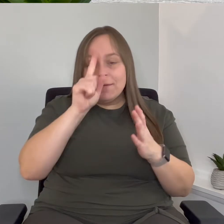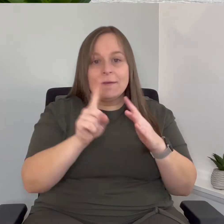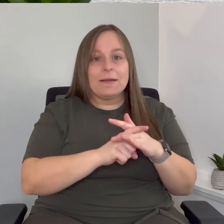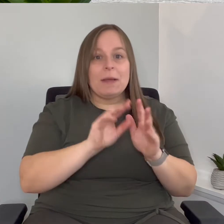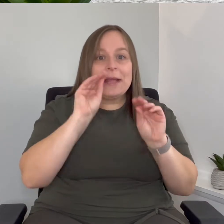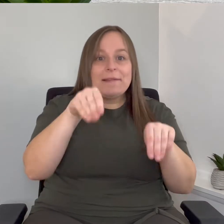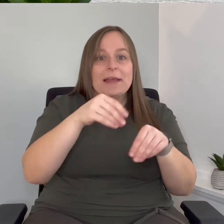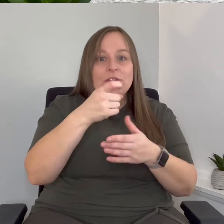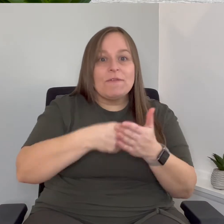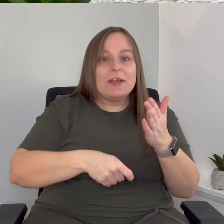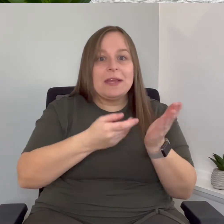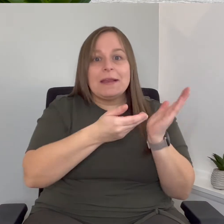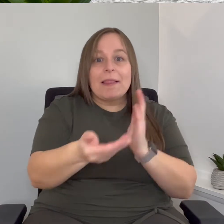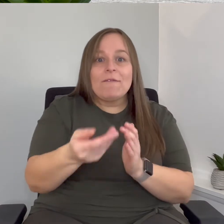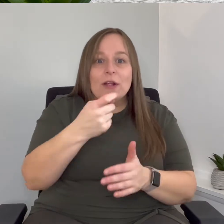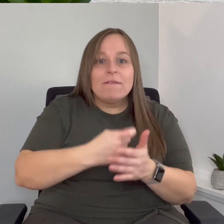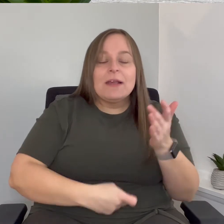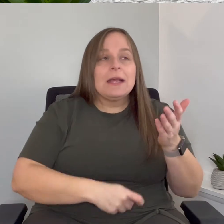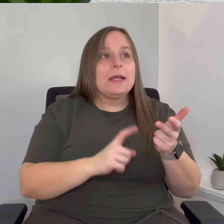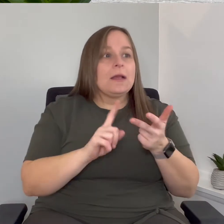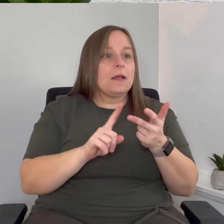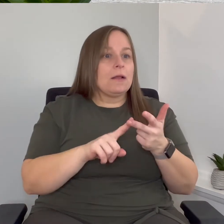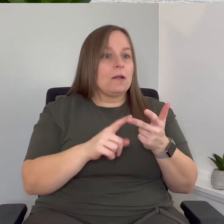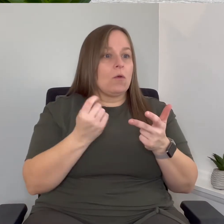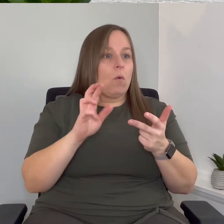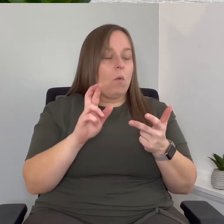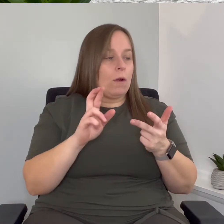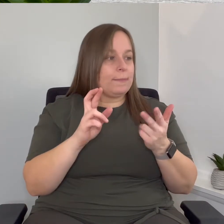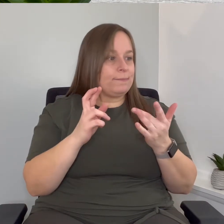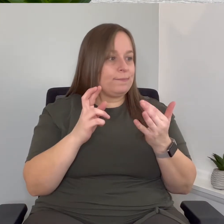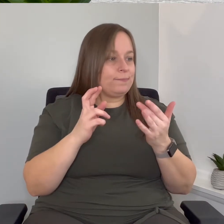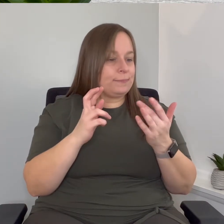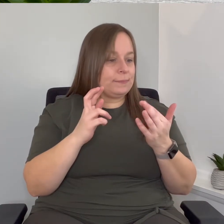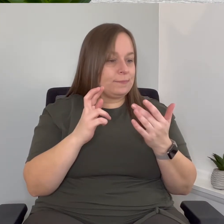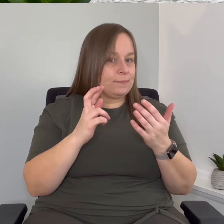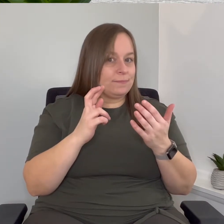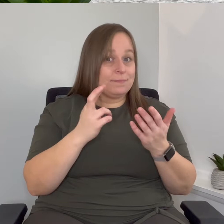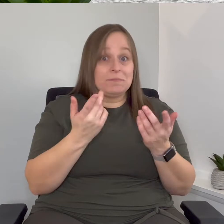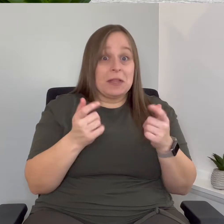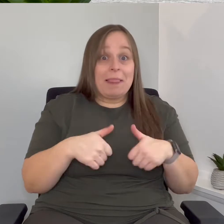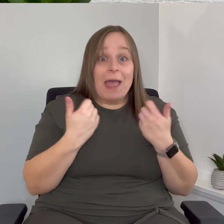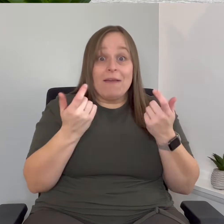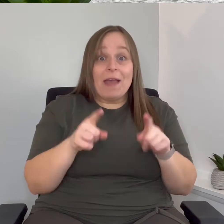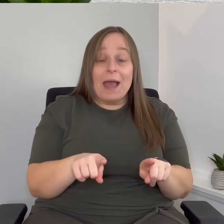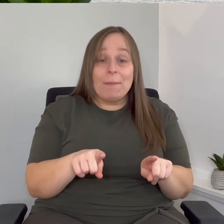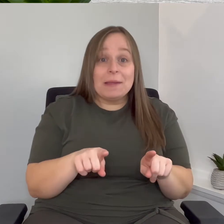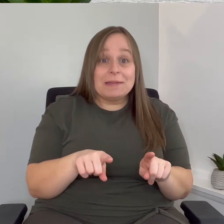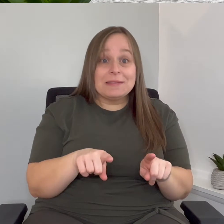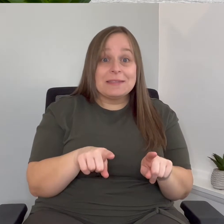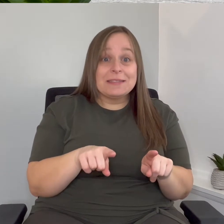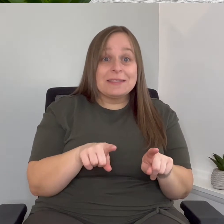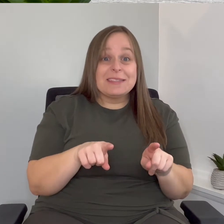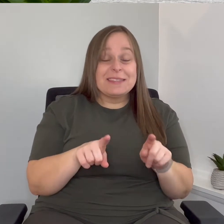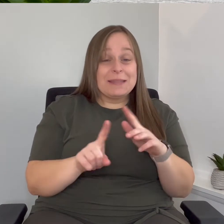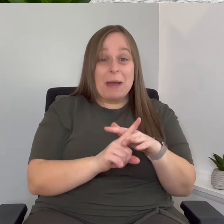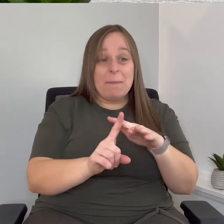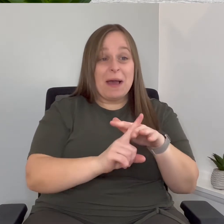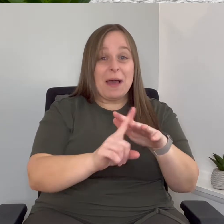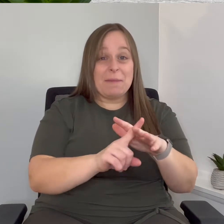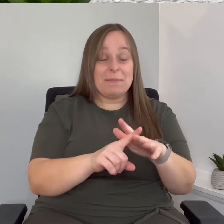have an installation fee a delivery fee or you know life happens and these things pop up and despite